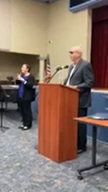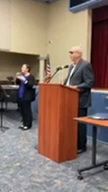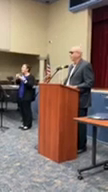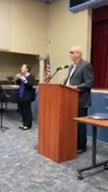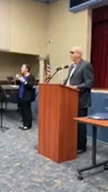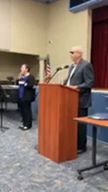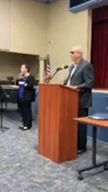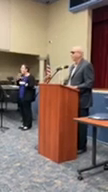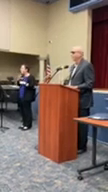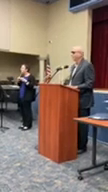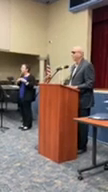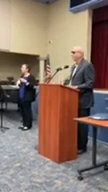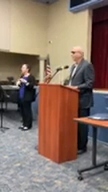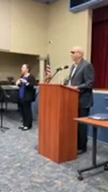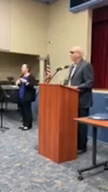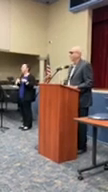year,